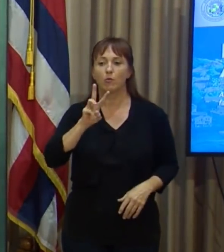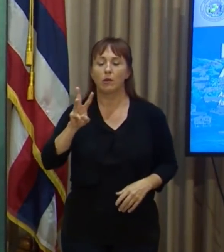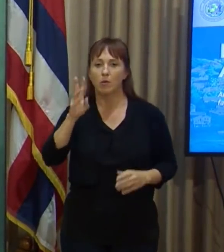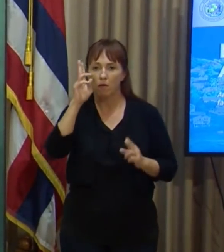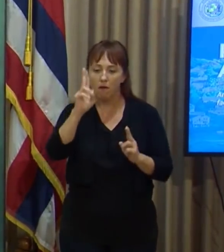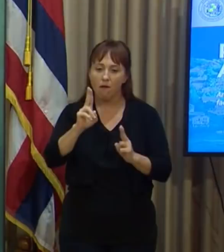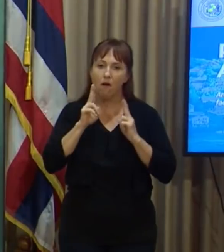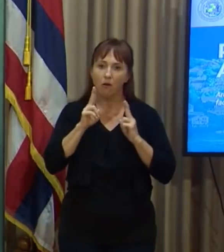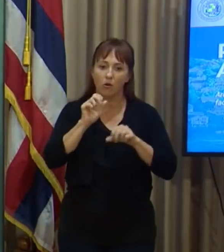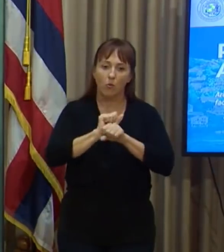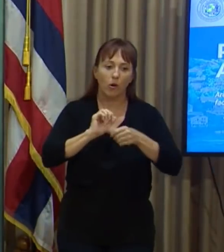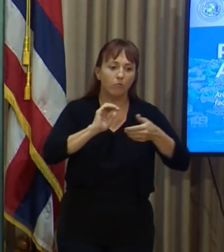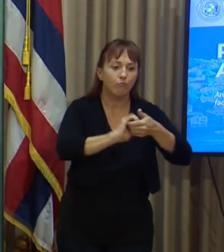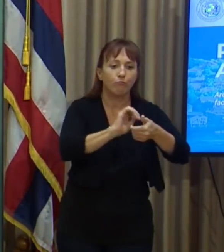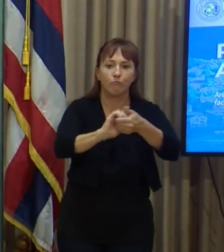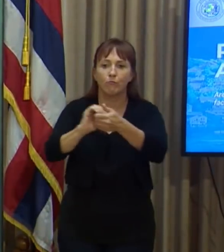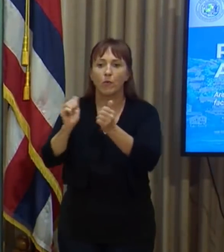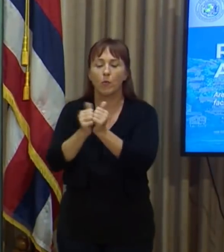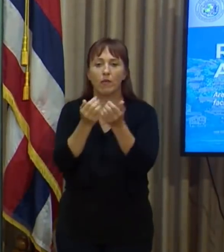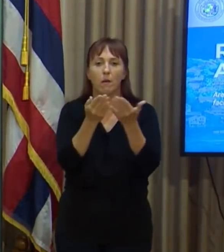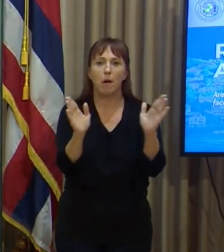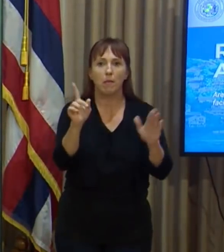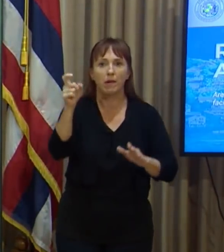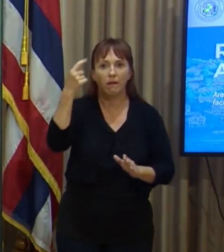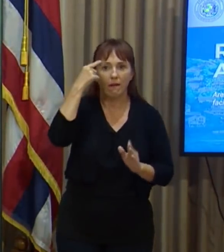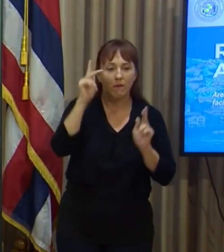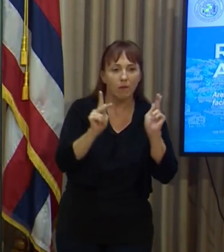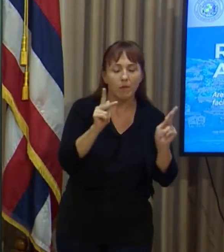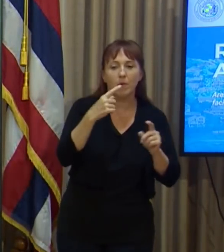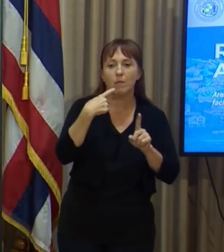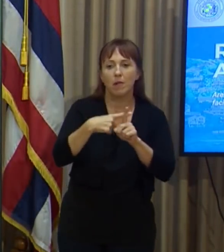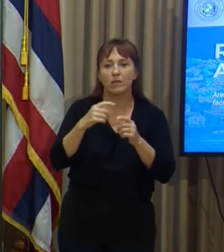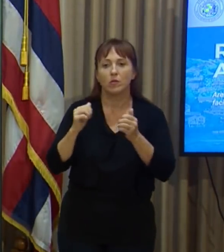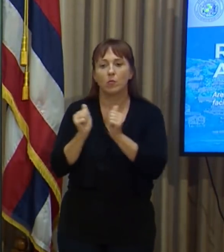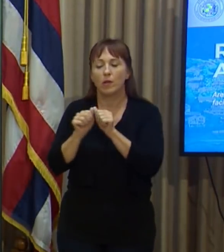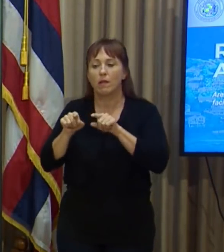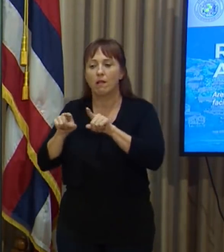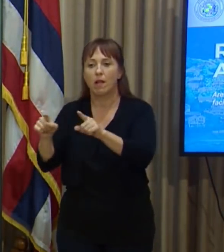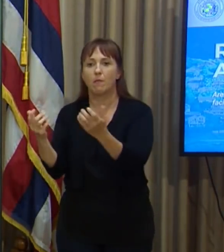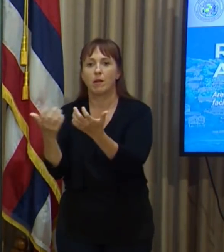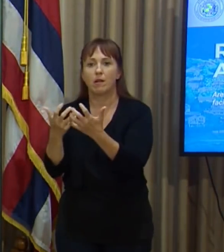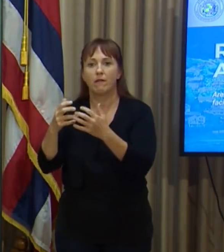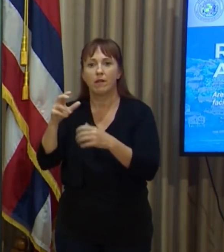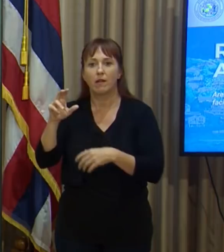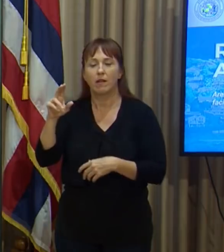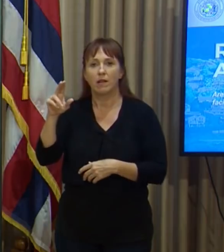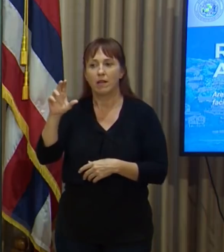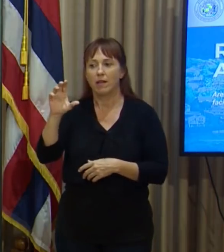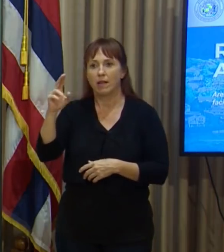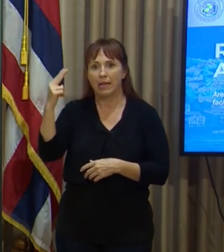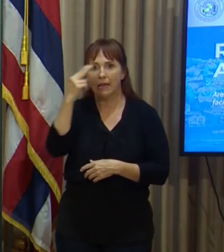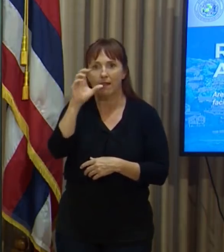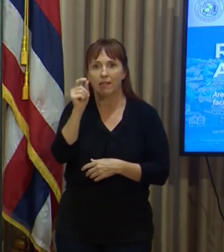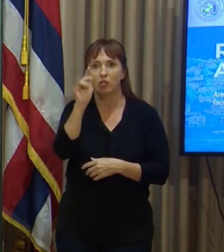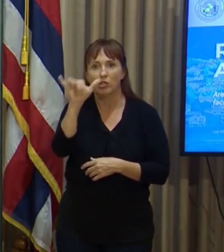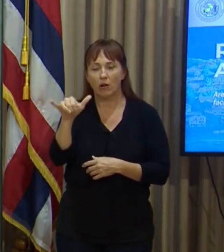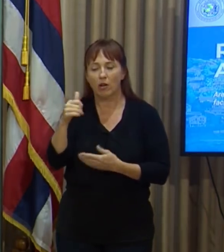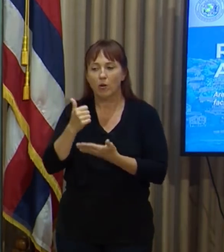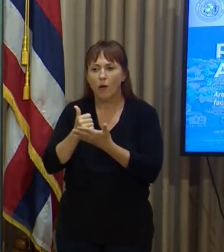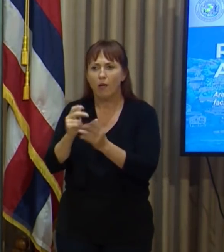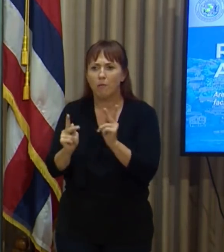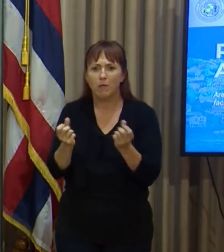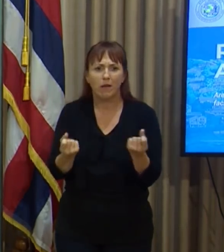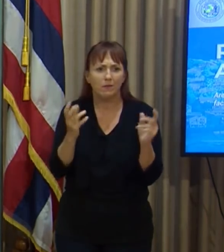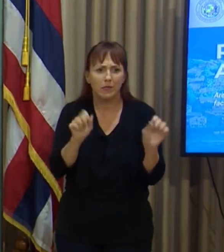work across sectors with public officials and in alignment with Catholic Charities Hawaii to help as many people as possible through this rent relief